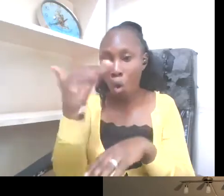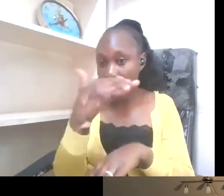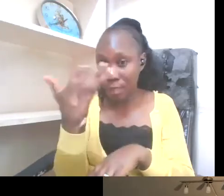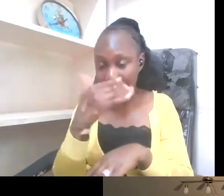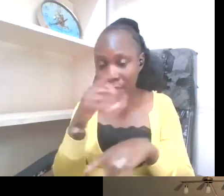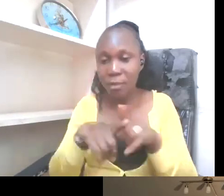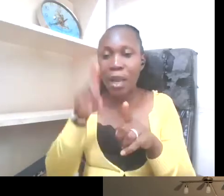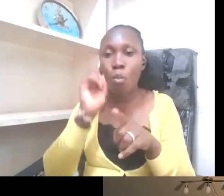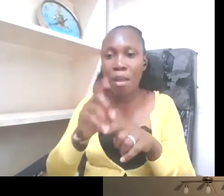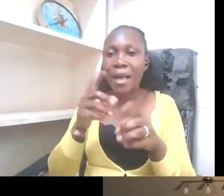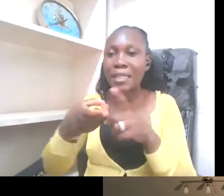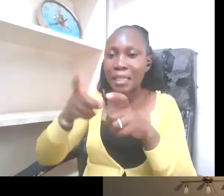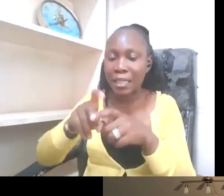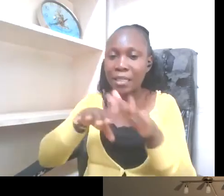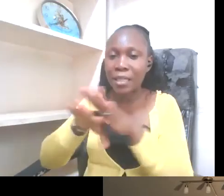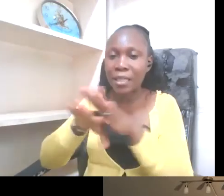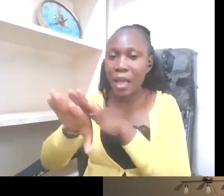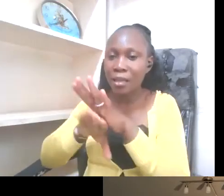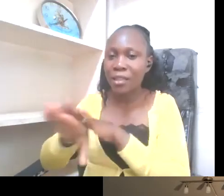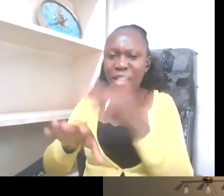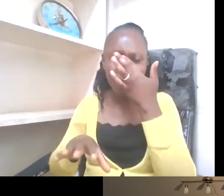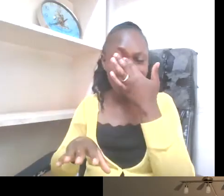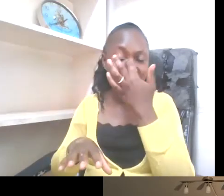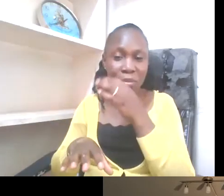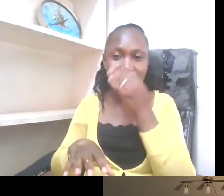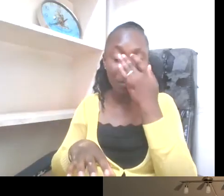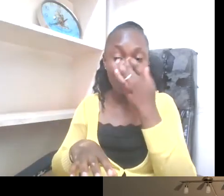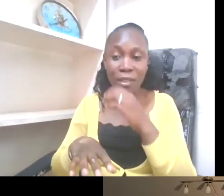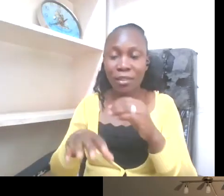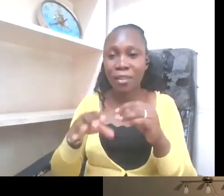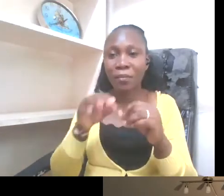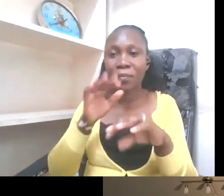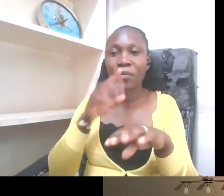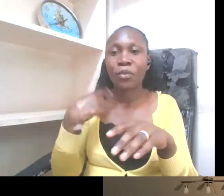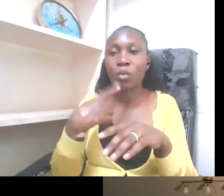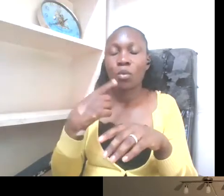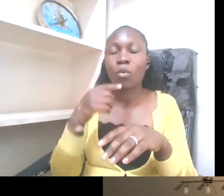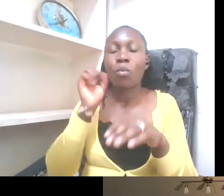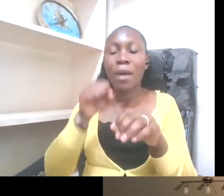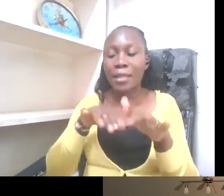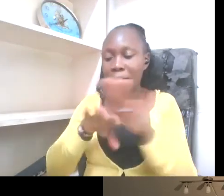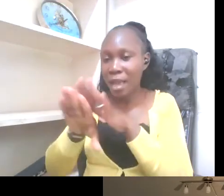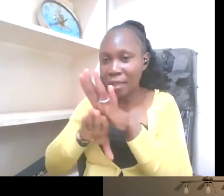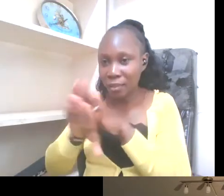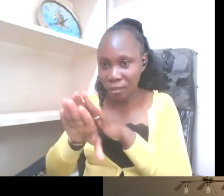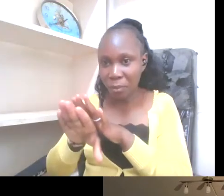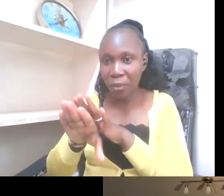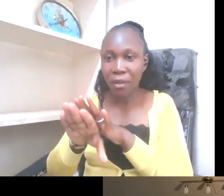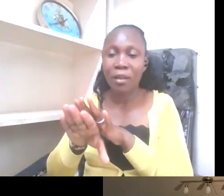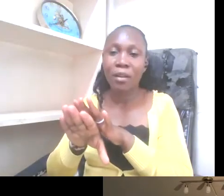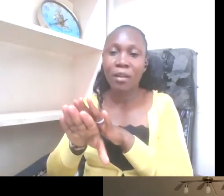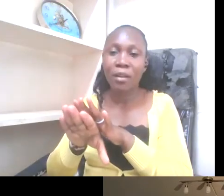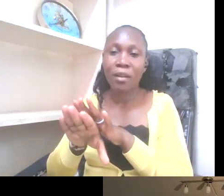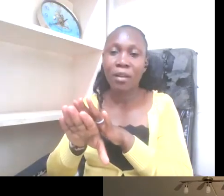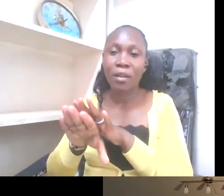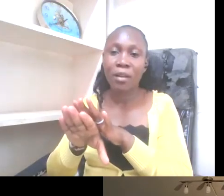access needs to be available. The users need to be aware. It needs to be accessible, um, affordable